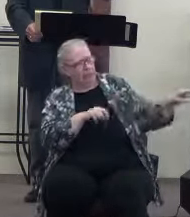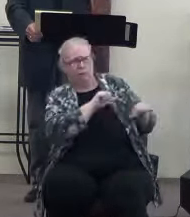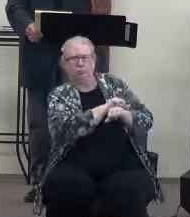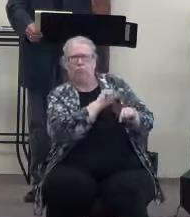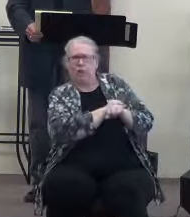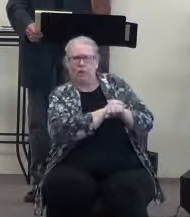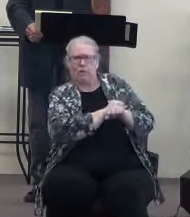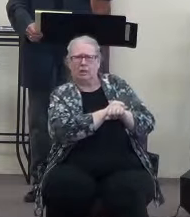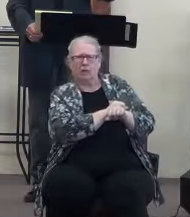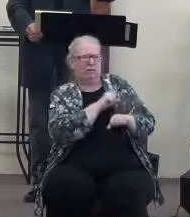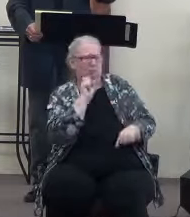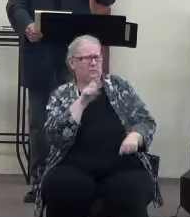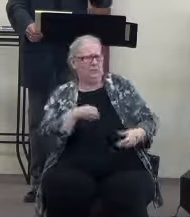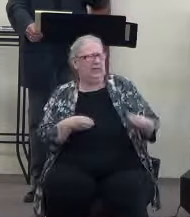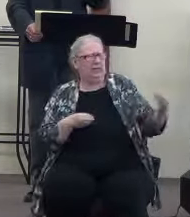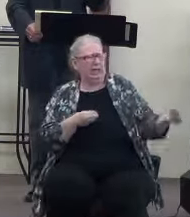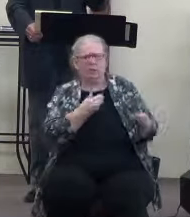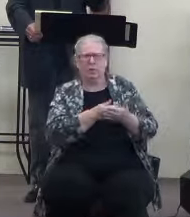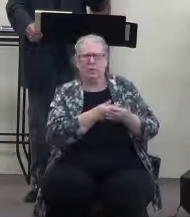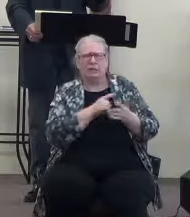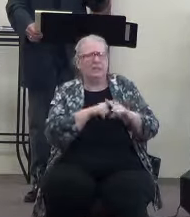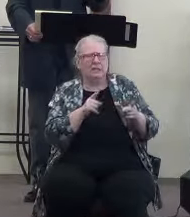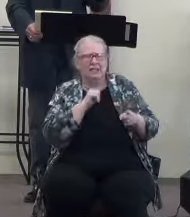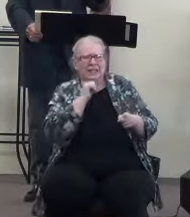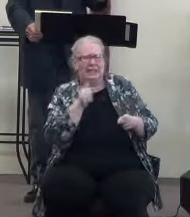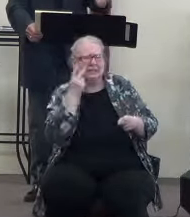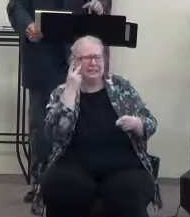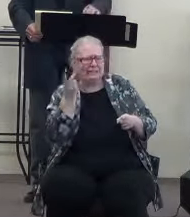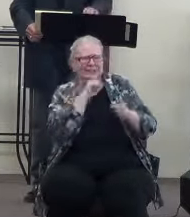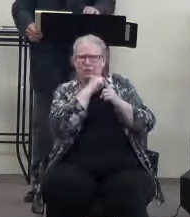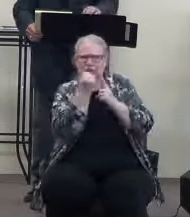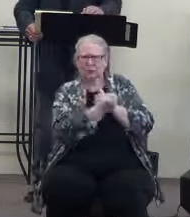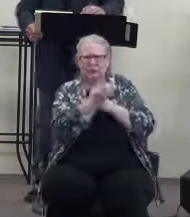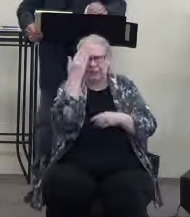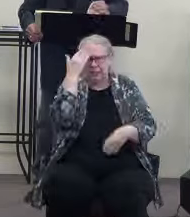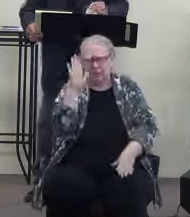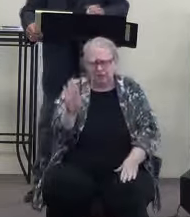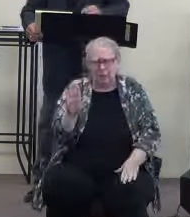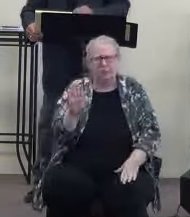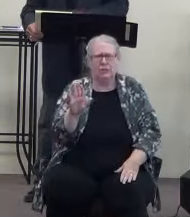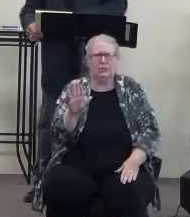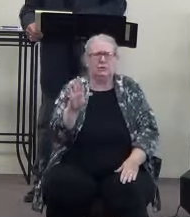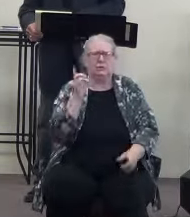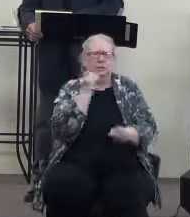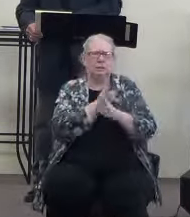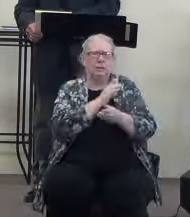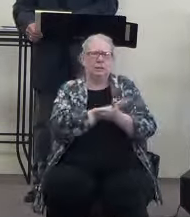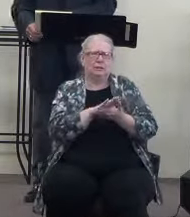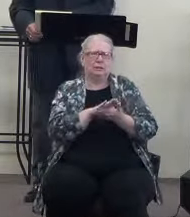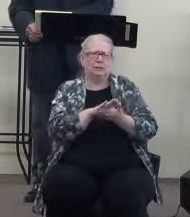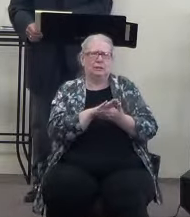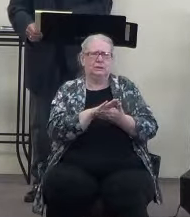look at the situation, the circumstance they're in or what got them there. They don't know that the righteous will never be found